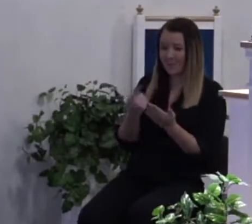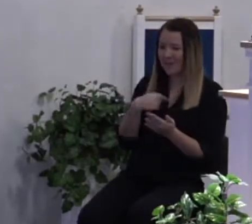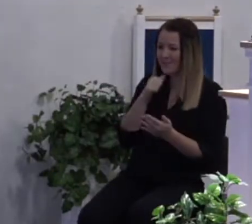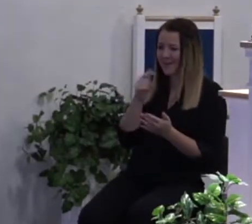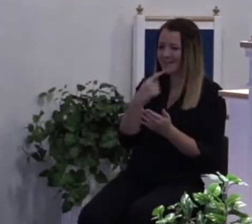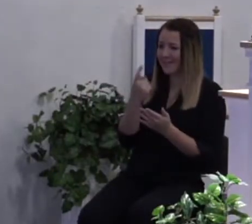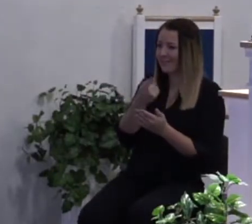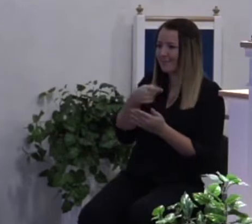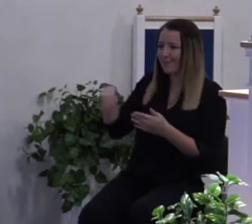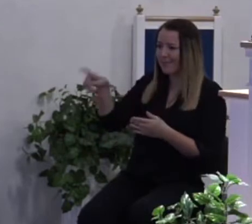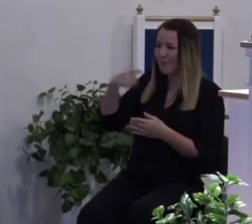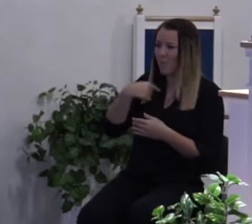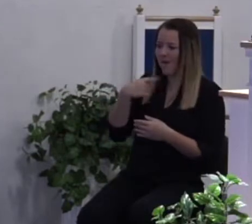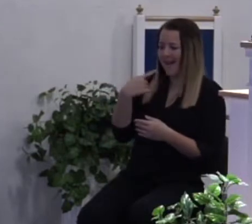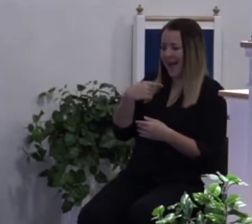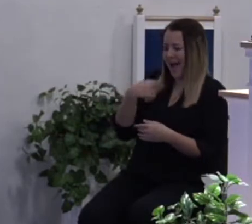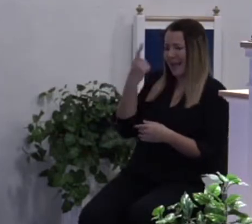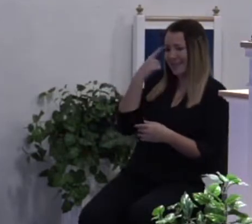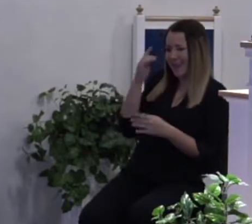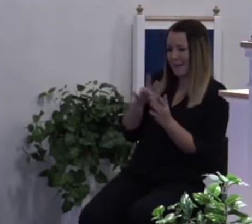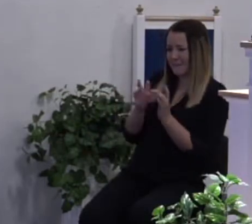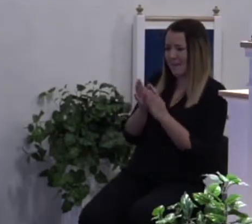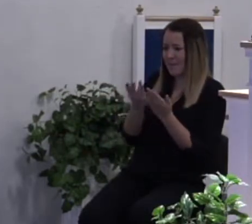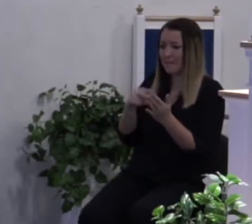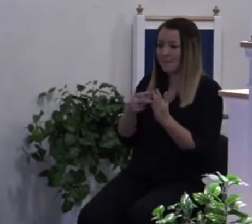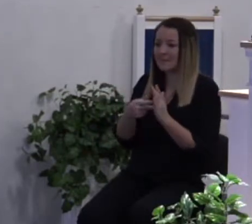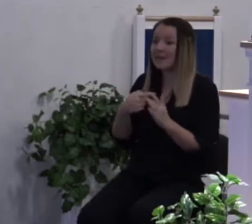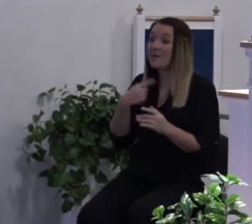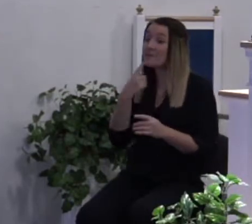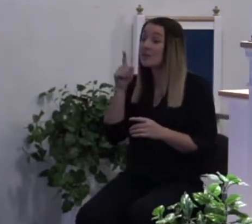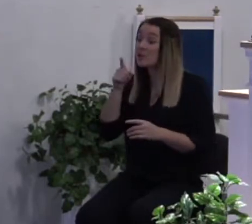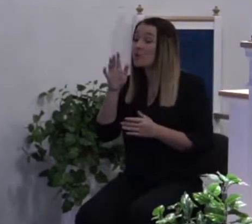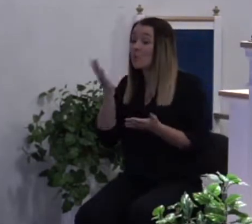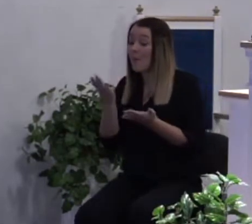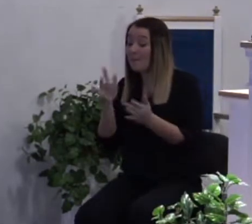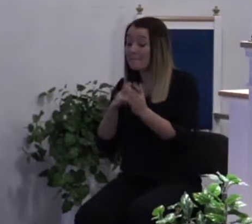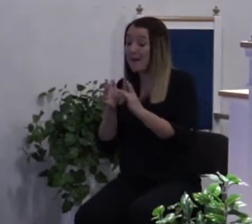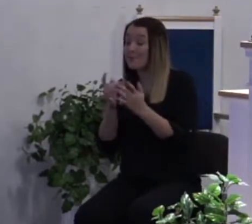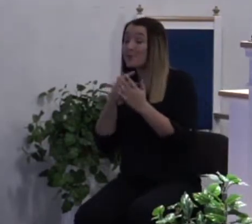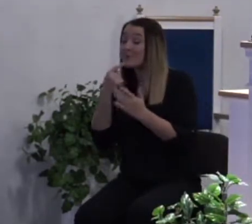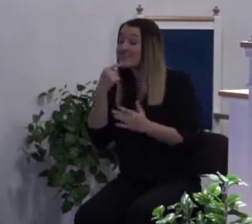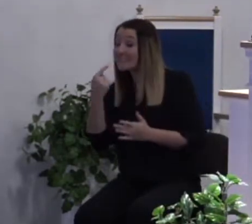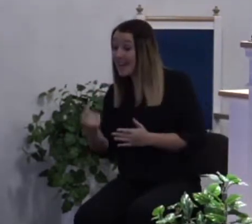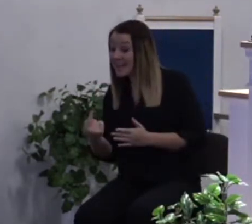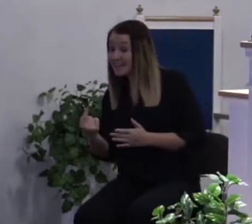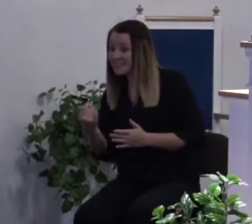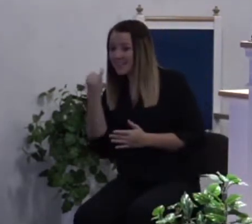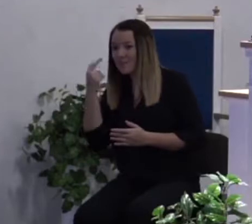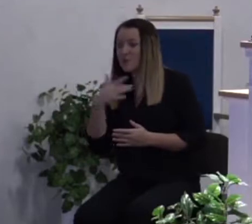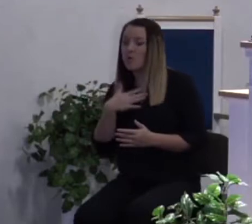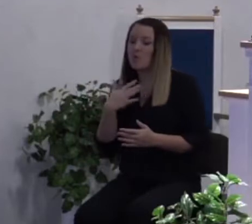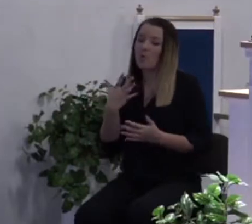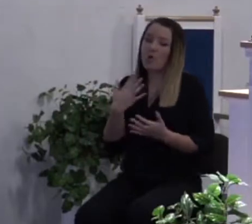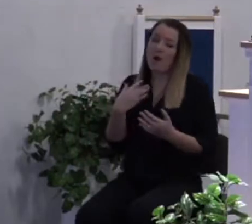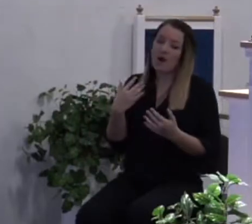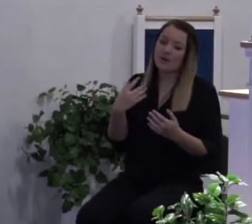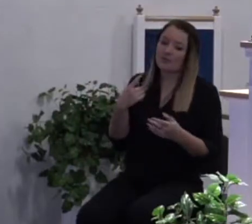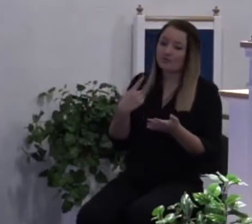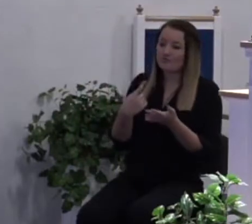means. I'm telling you what it says. Now if you want to argue and fight with God about it that's different. Go